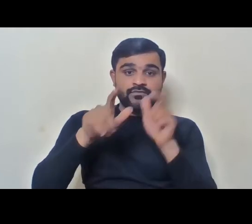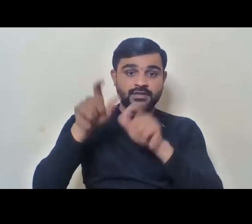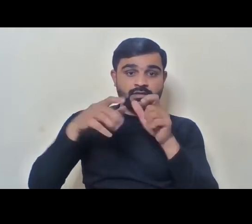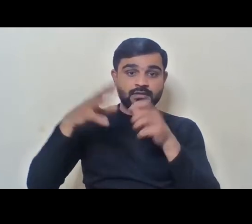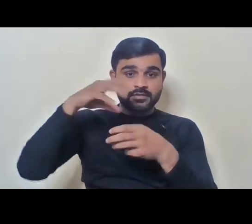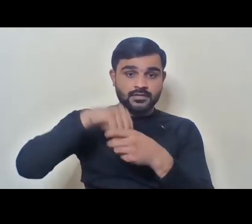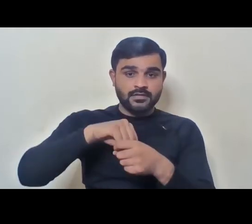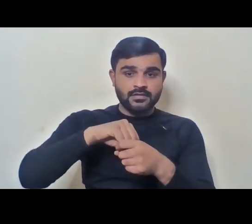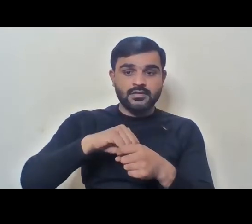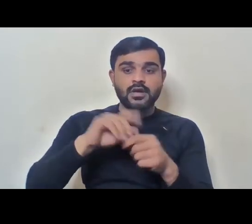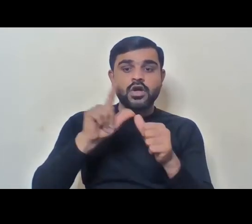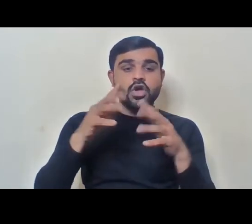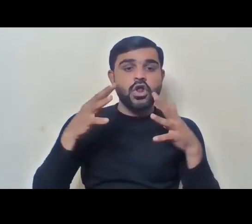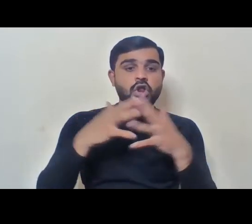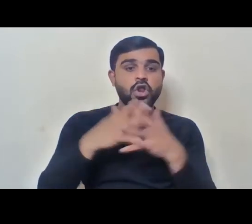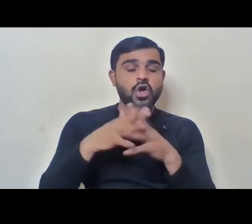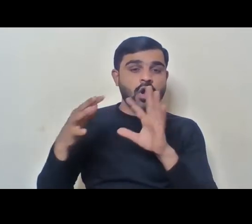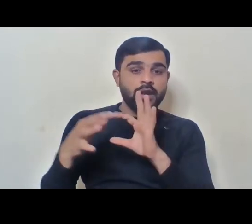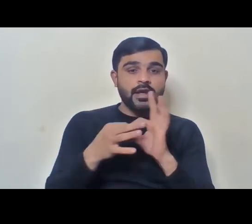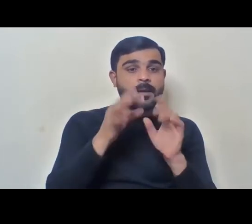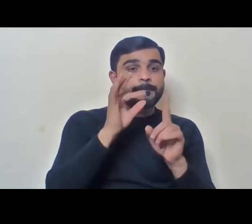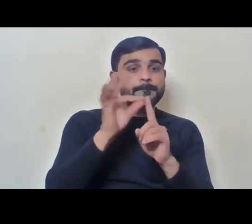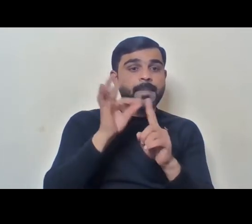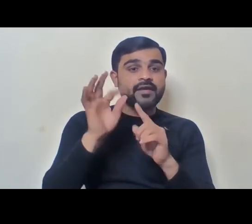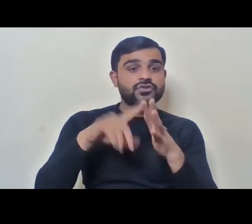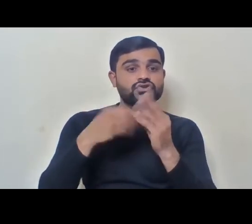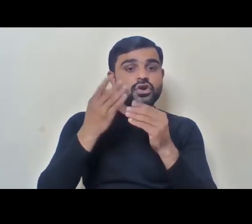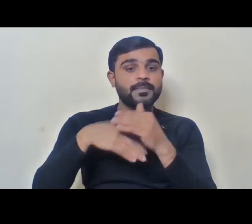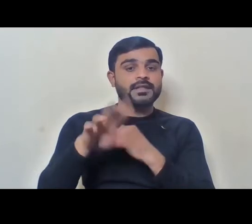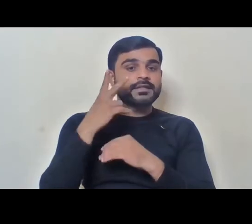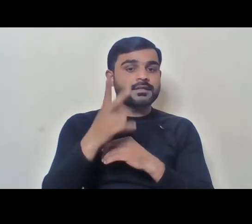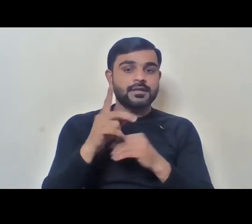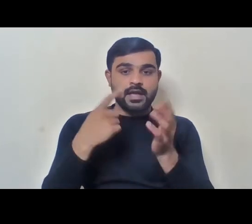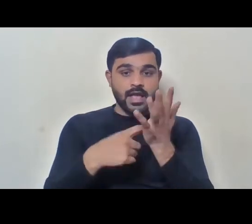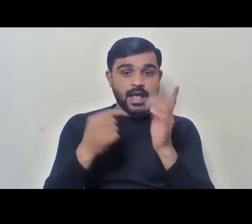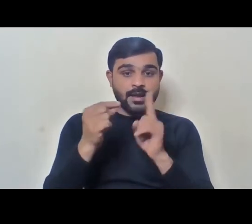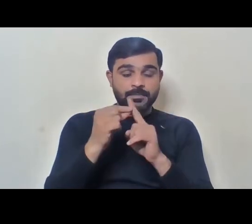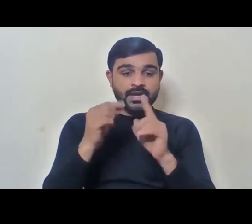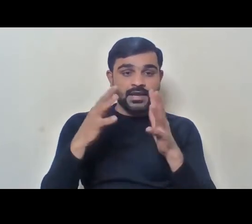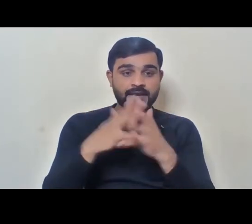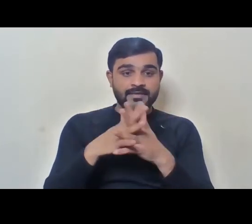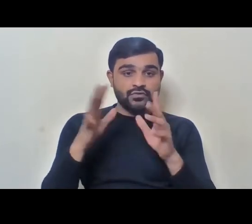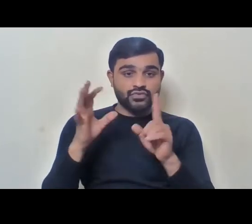What is the law relating to private employment? Now, under the RPD Act,